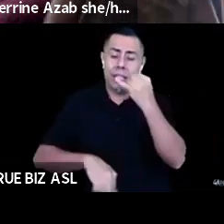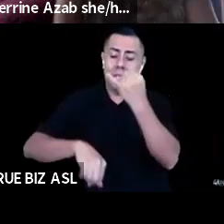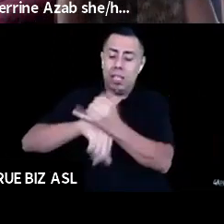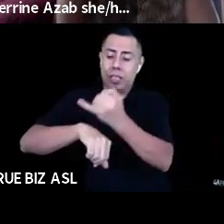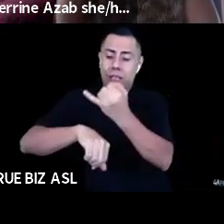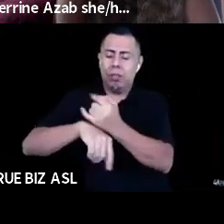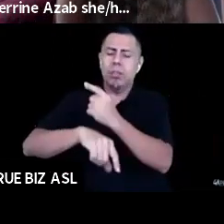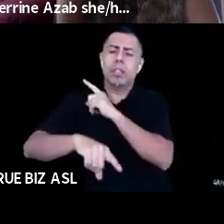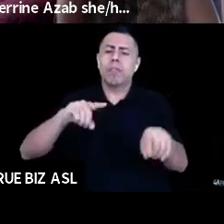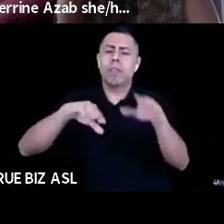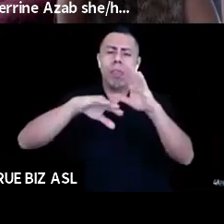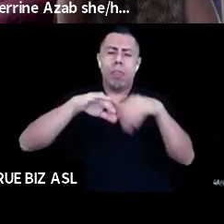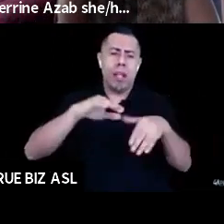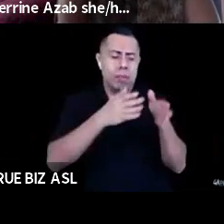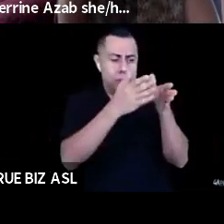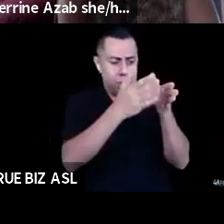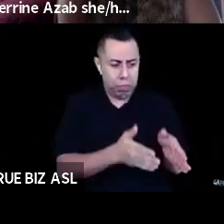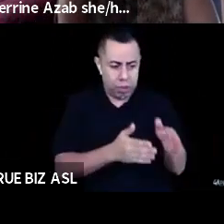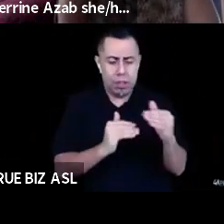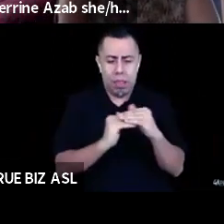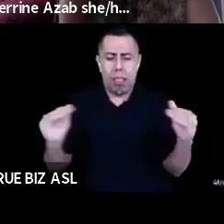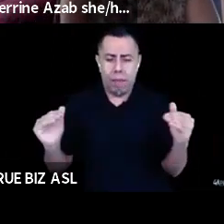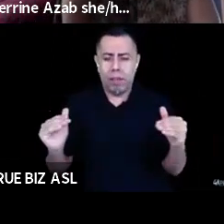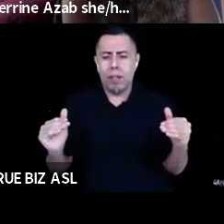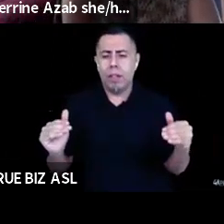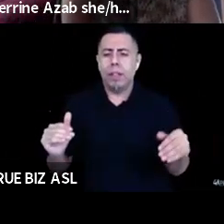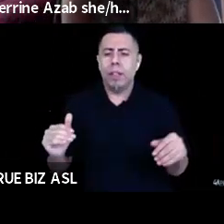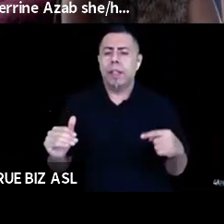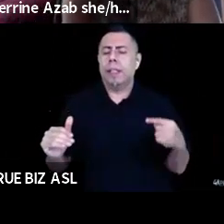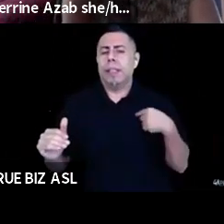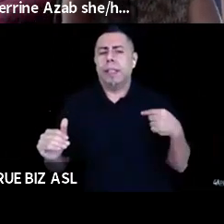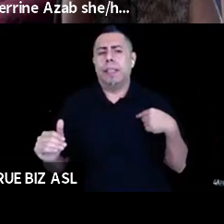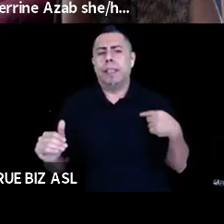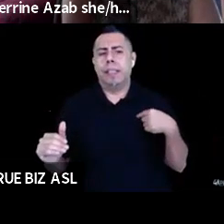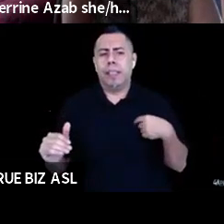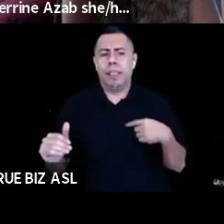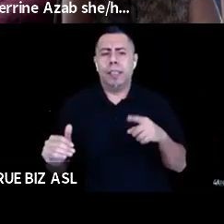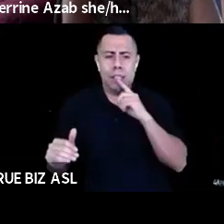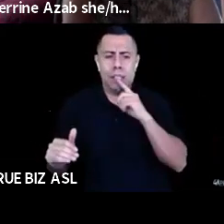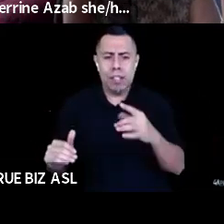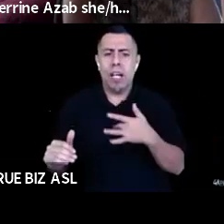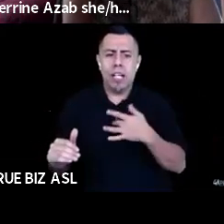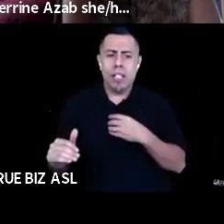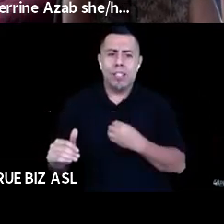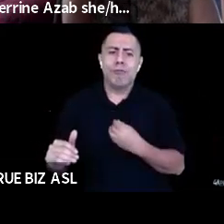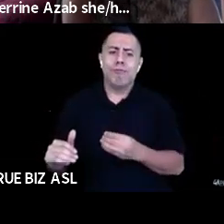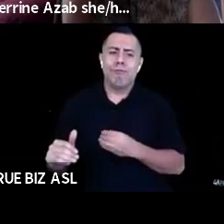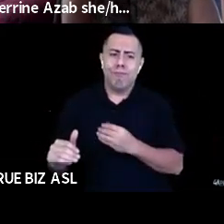the, as a, something I've been really heartened by that's been happening in this moment is the way that people